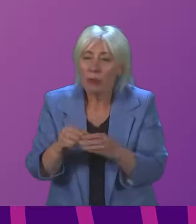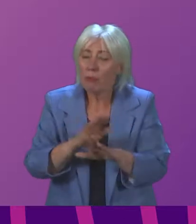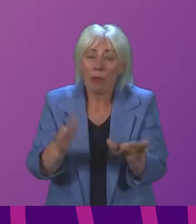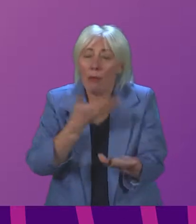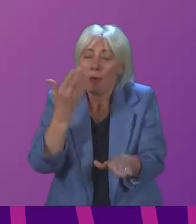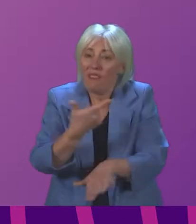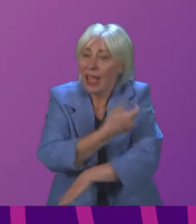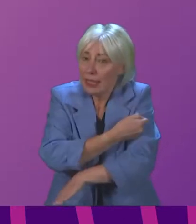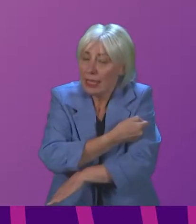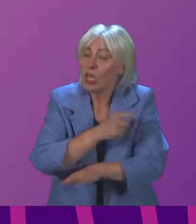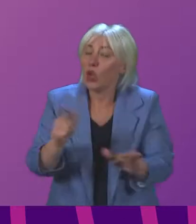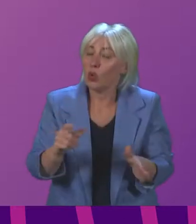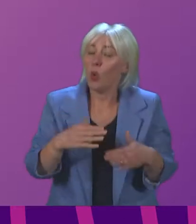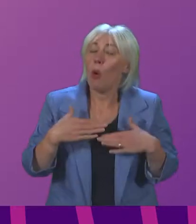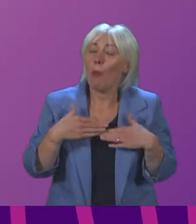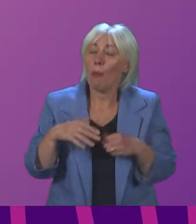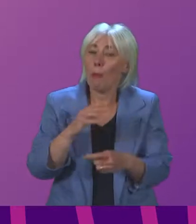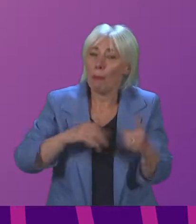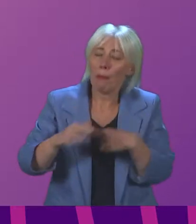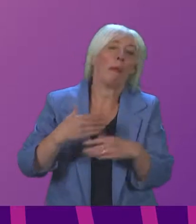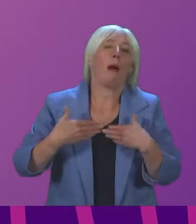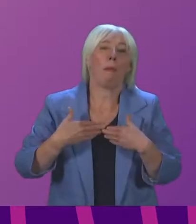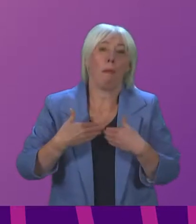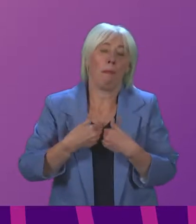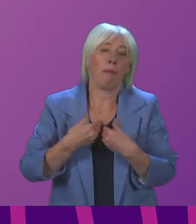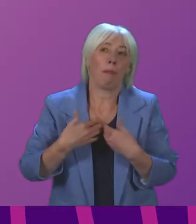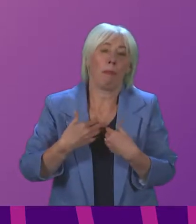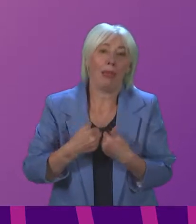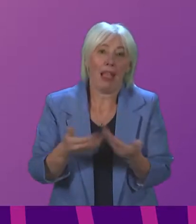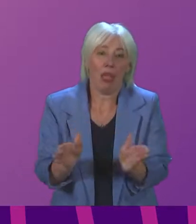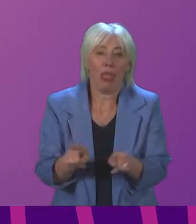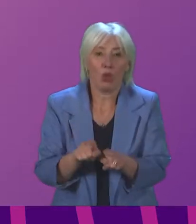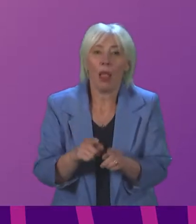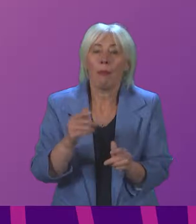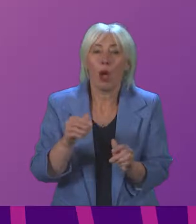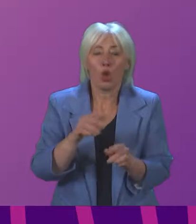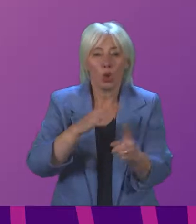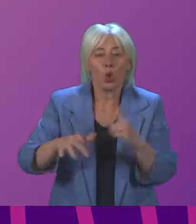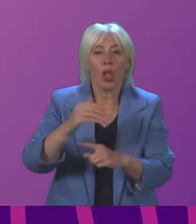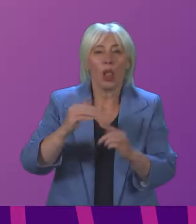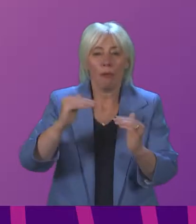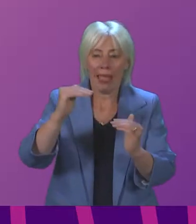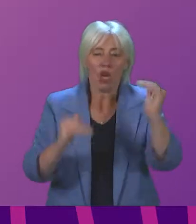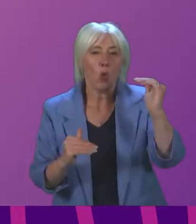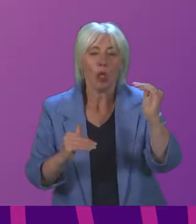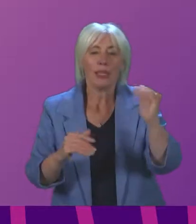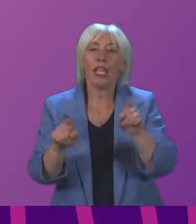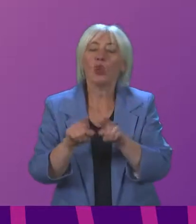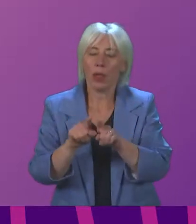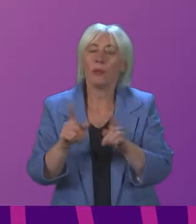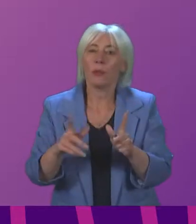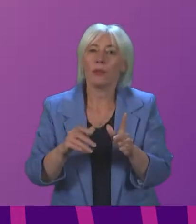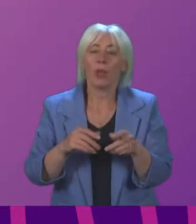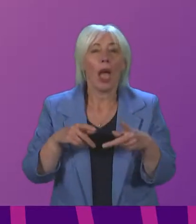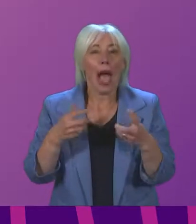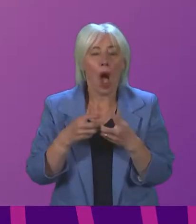public health, but it is a matter of social justice and economic inequality as well. The road to recovery will be